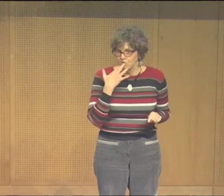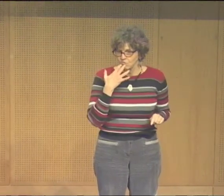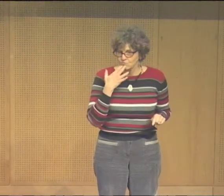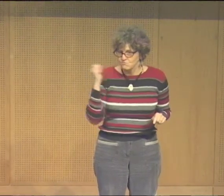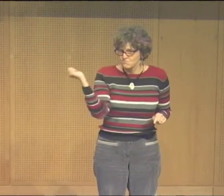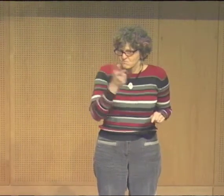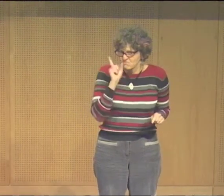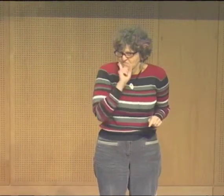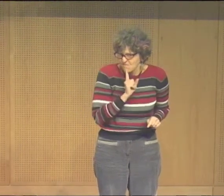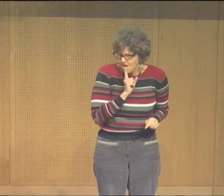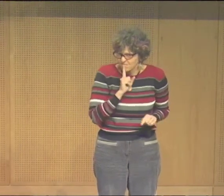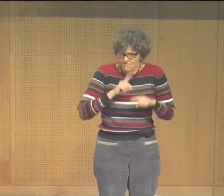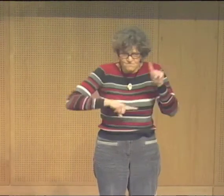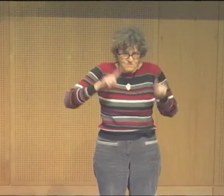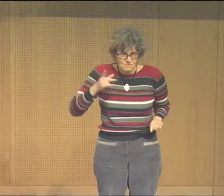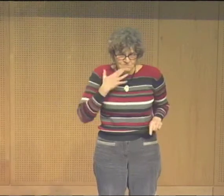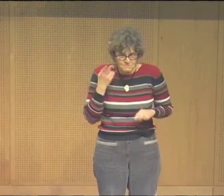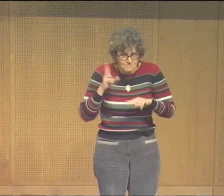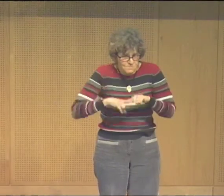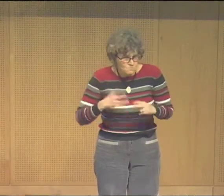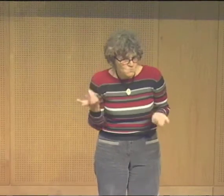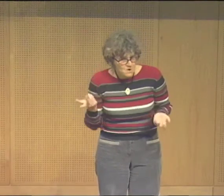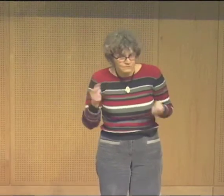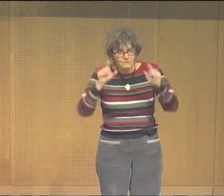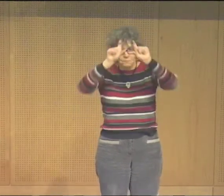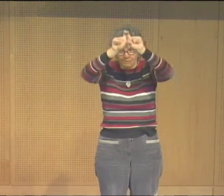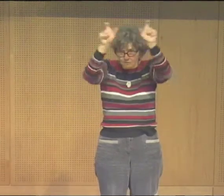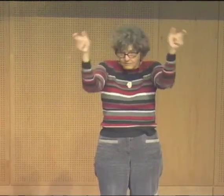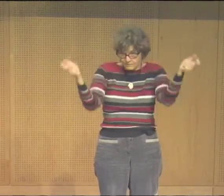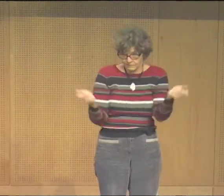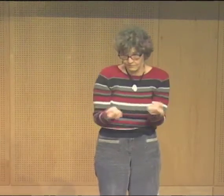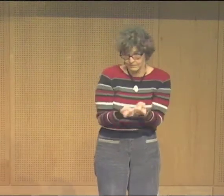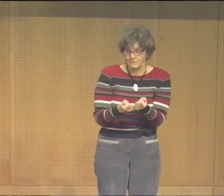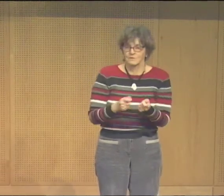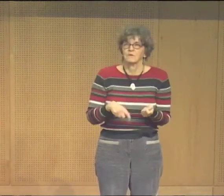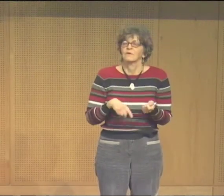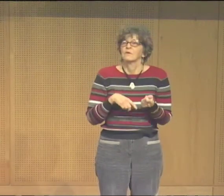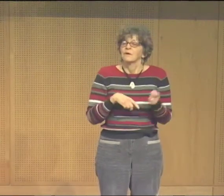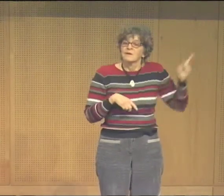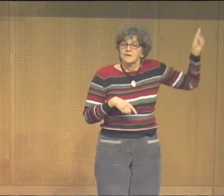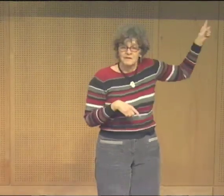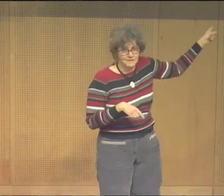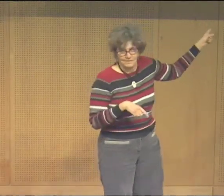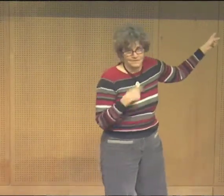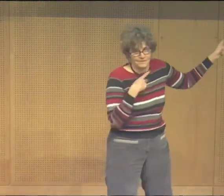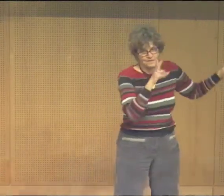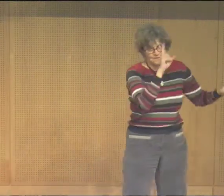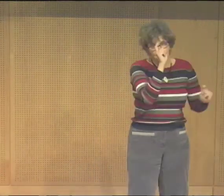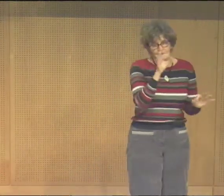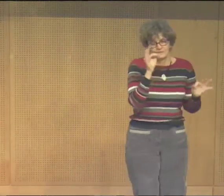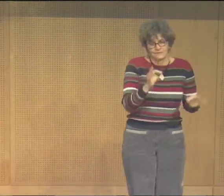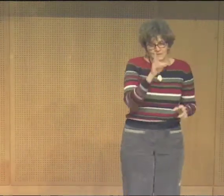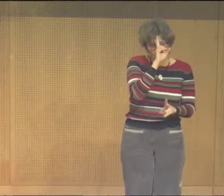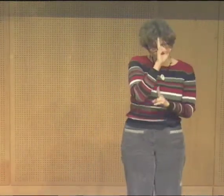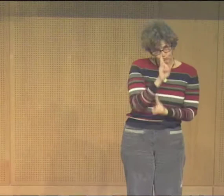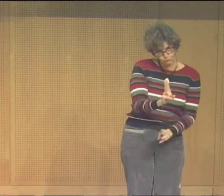And also this is to predict people of diverse people. And that's the second tier.